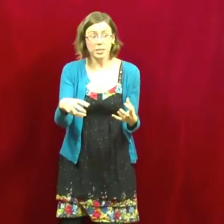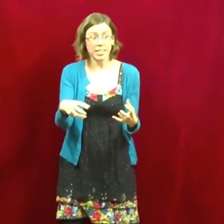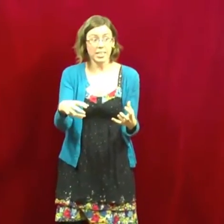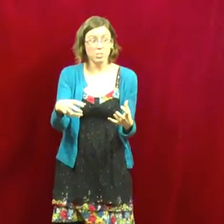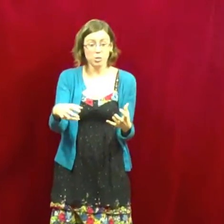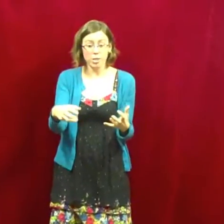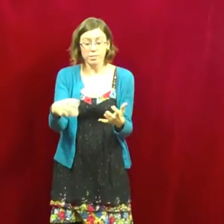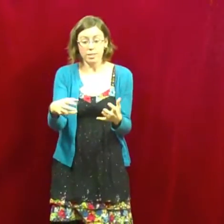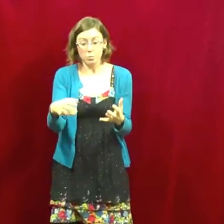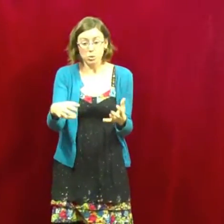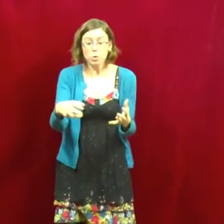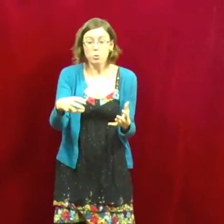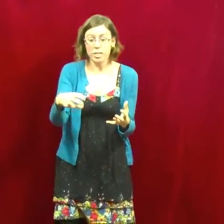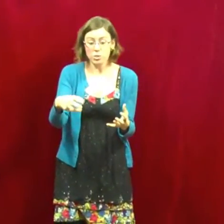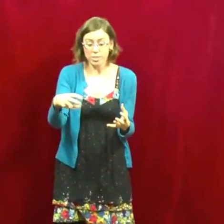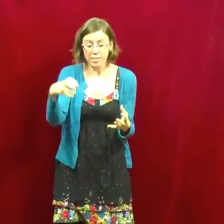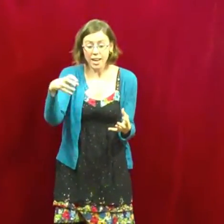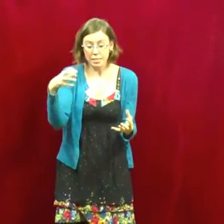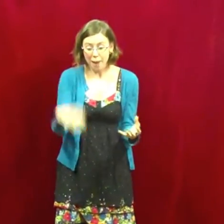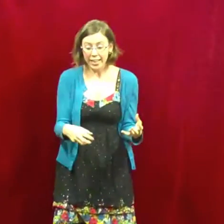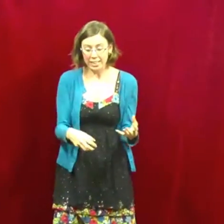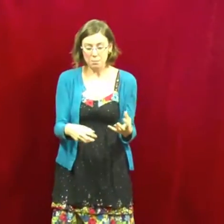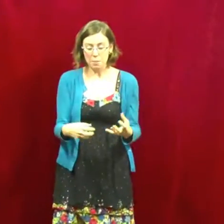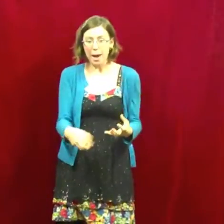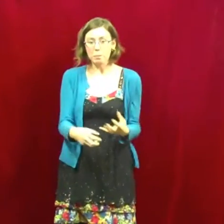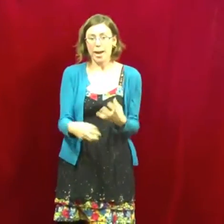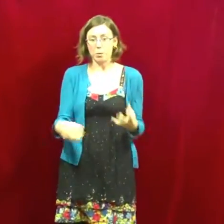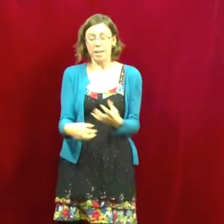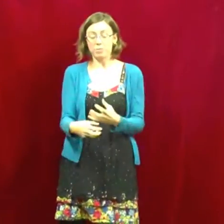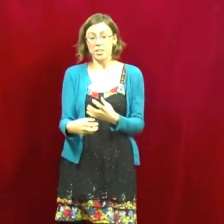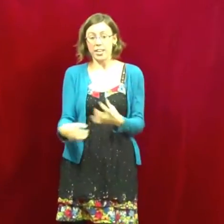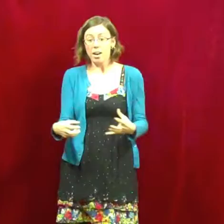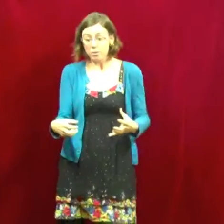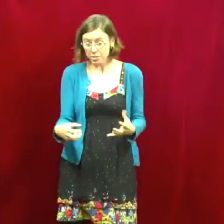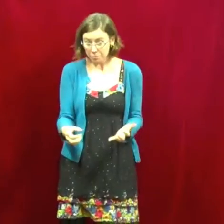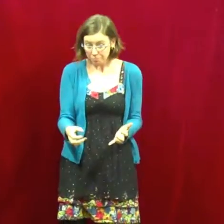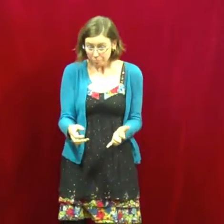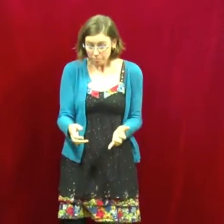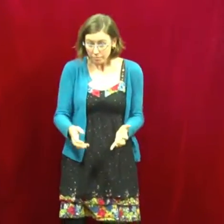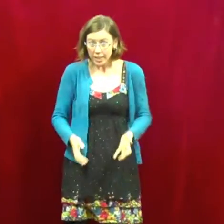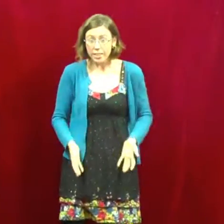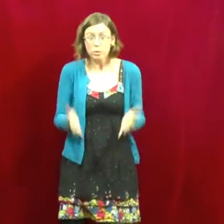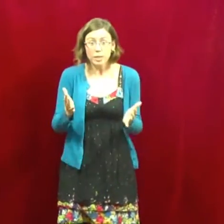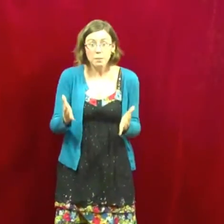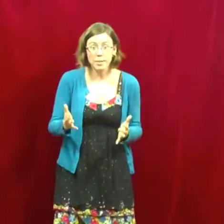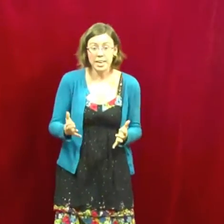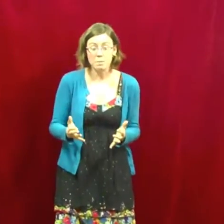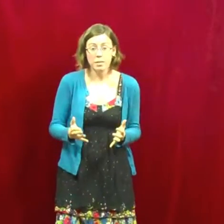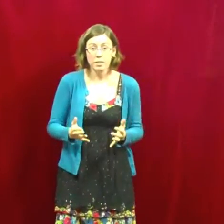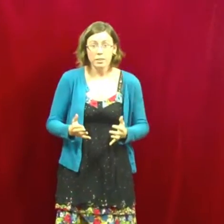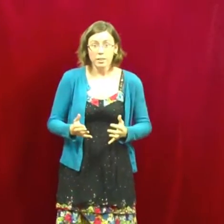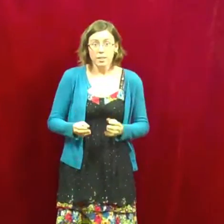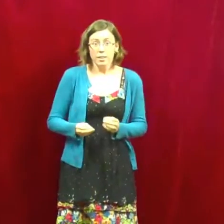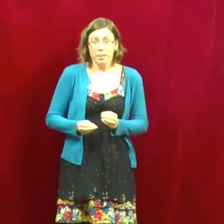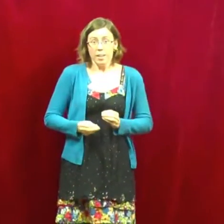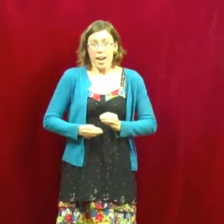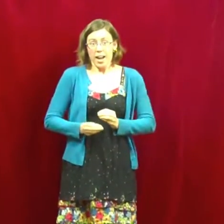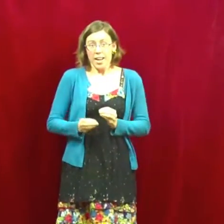that he just, that was new that he just signed back into my backpack with everything else. And I look up at him and